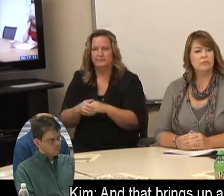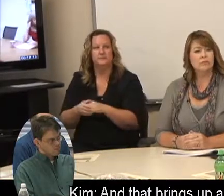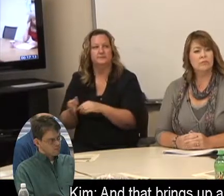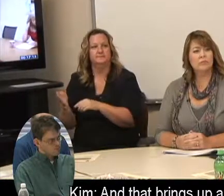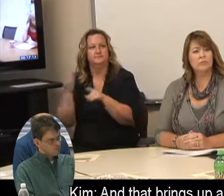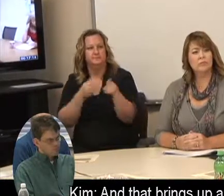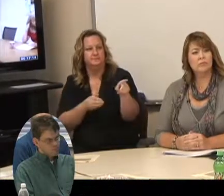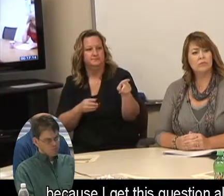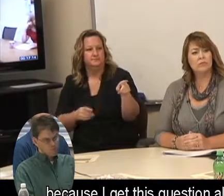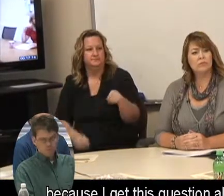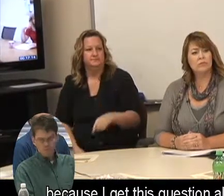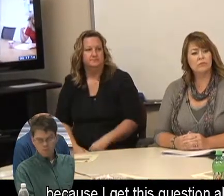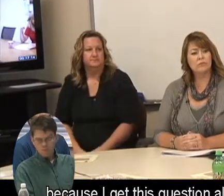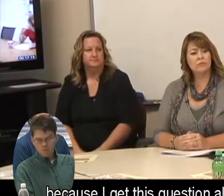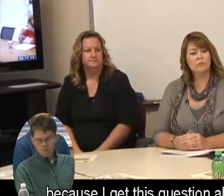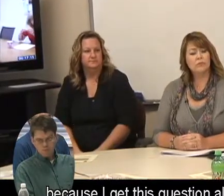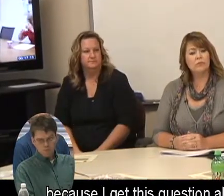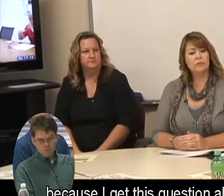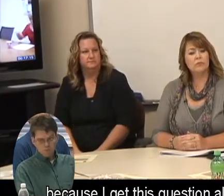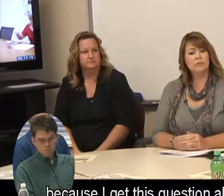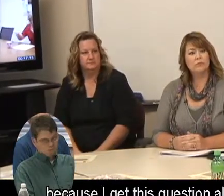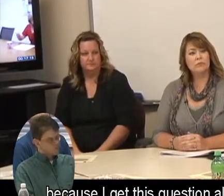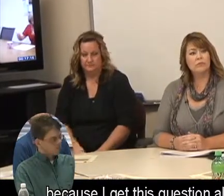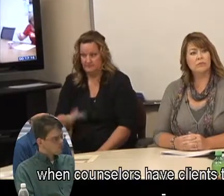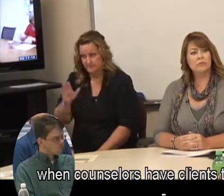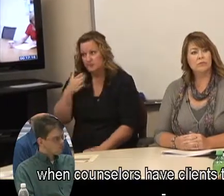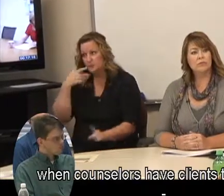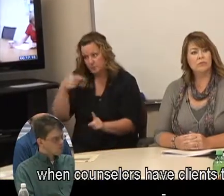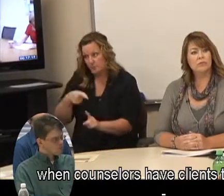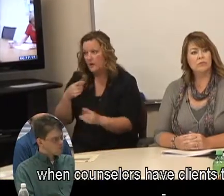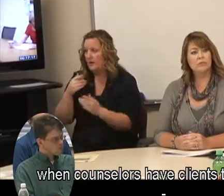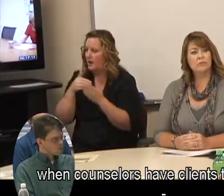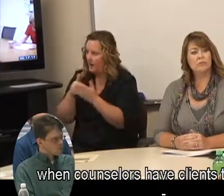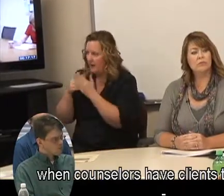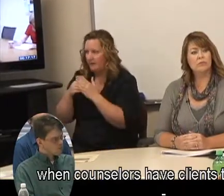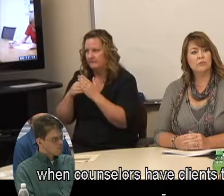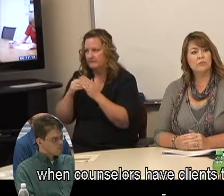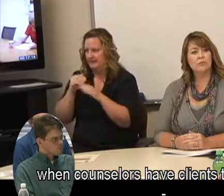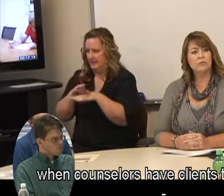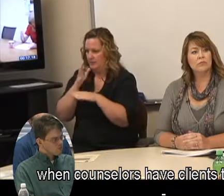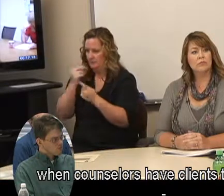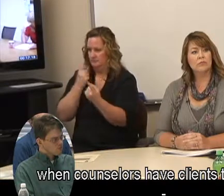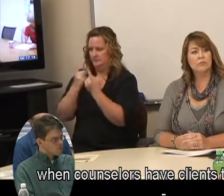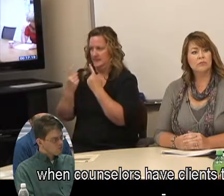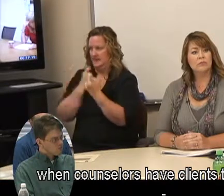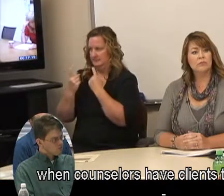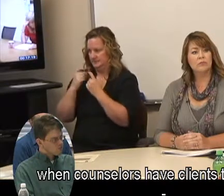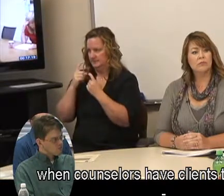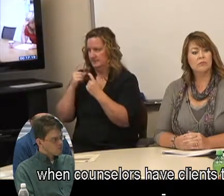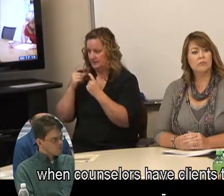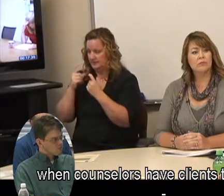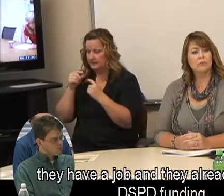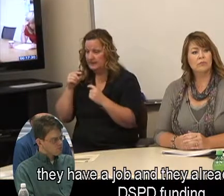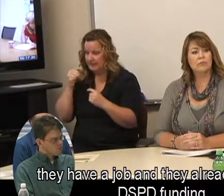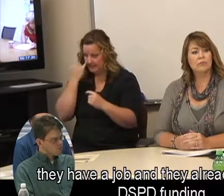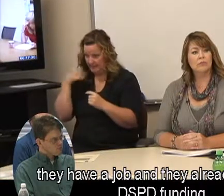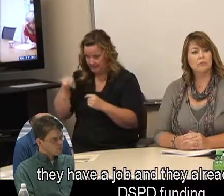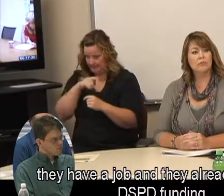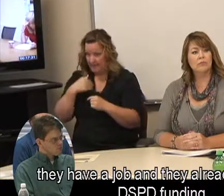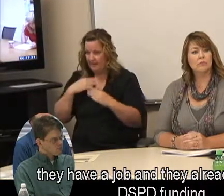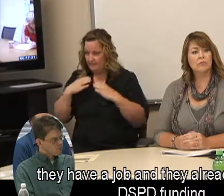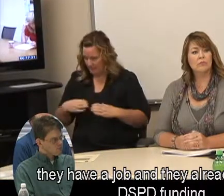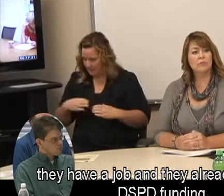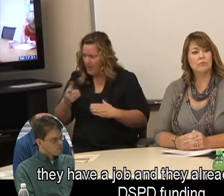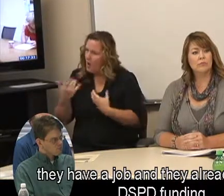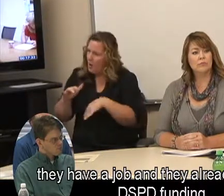up a point, because I get this question all the time, when counselors have clients that are already, they have a job,